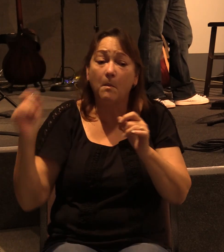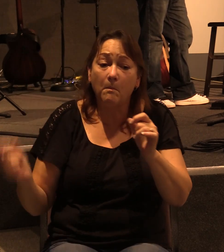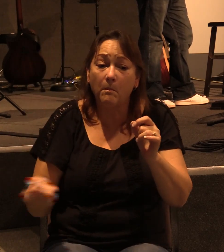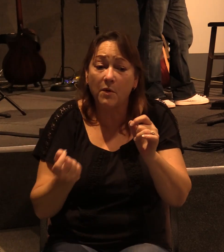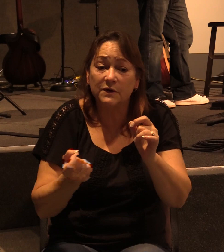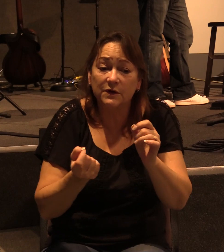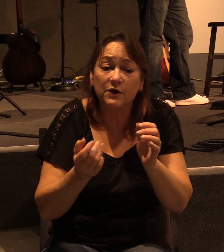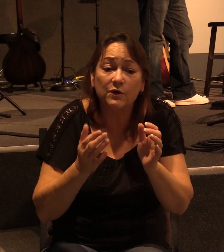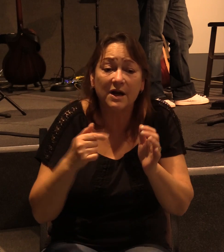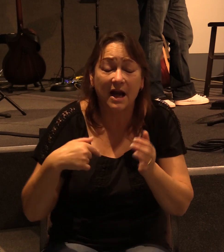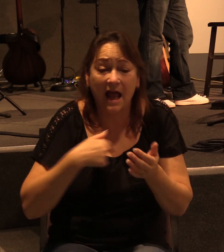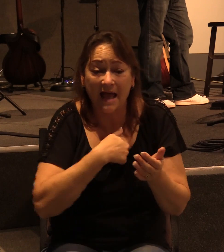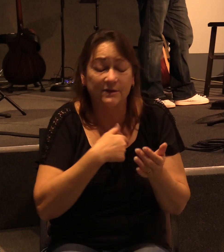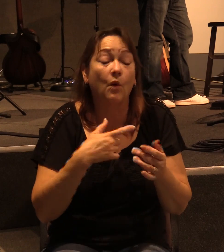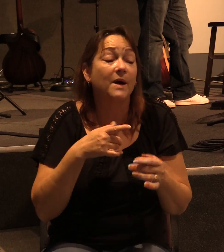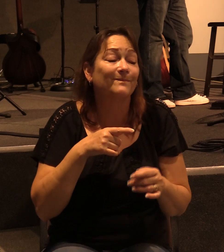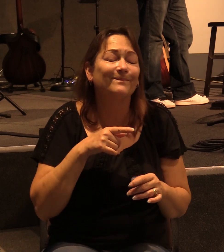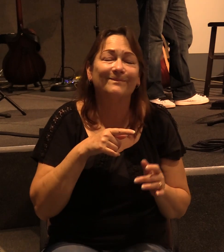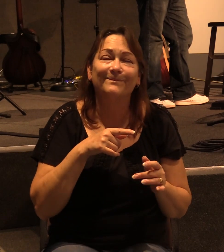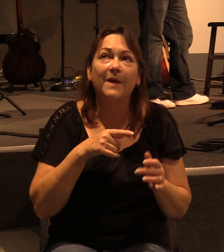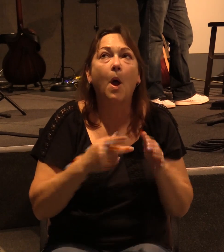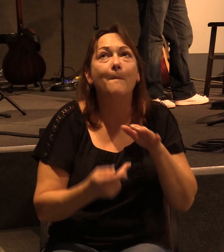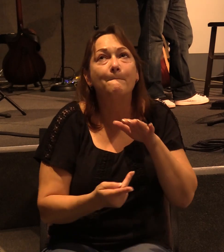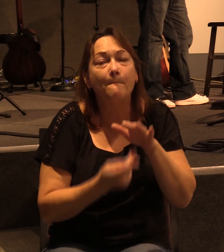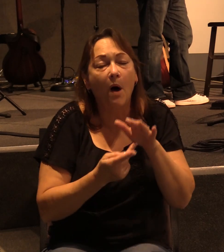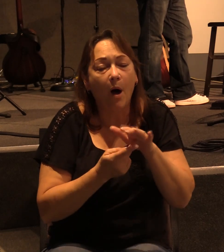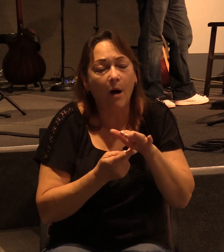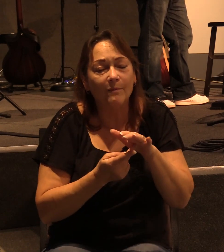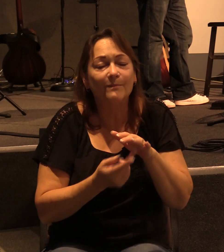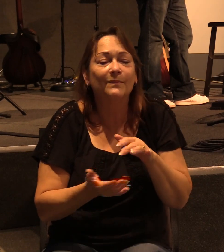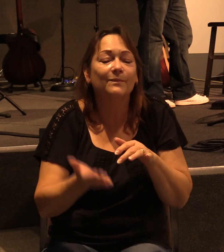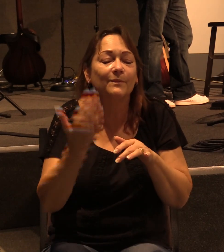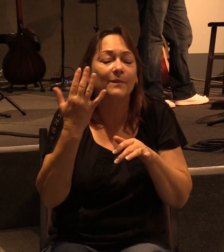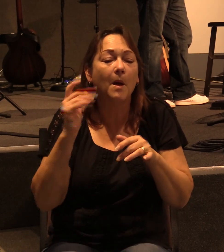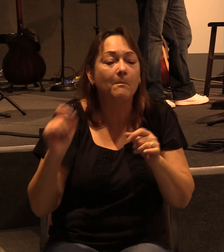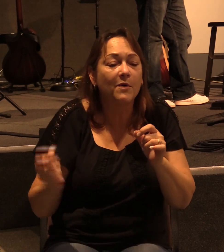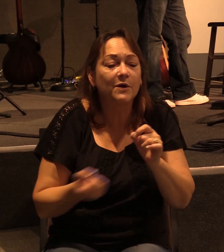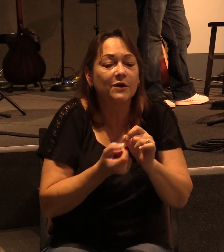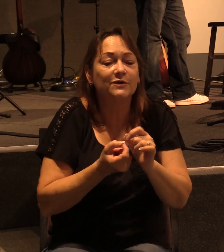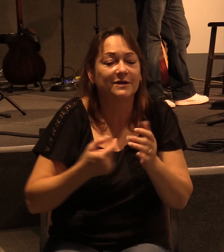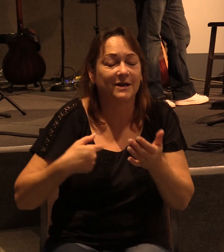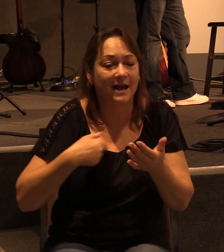once tried to destroy. And they glorified God in me.